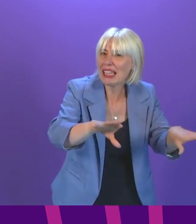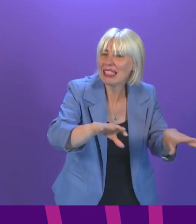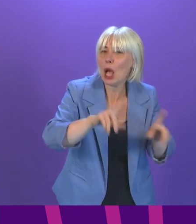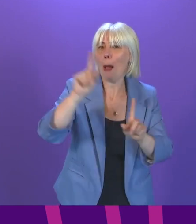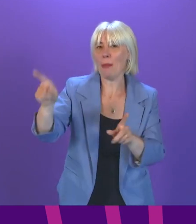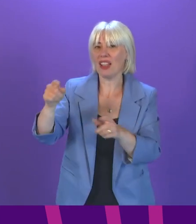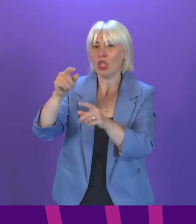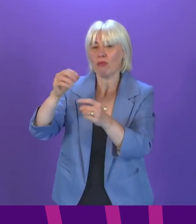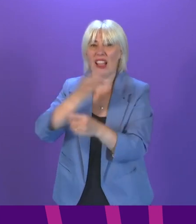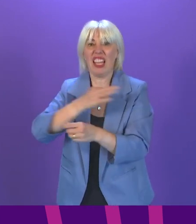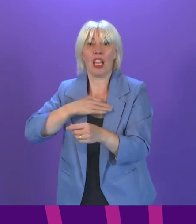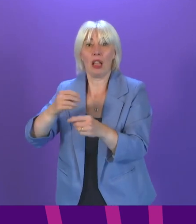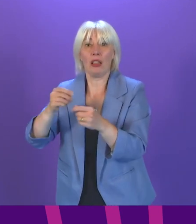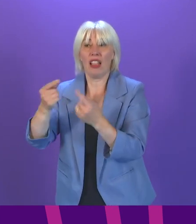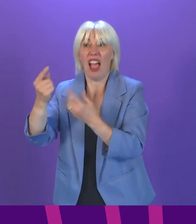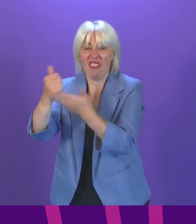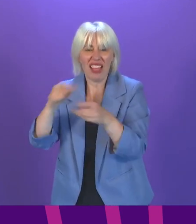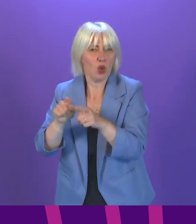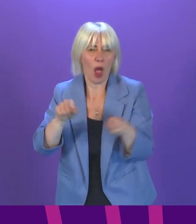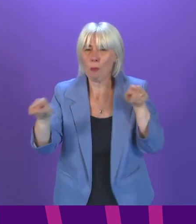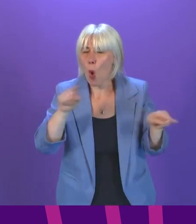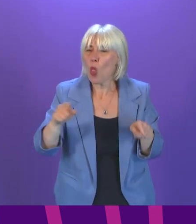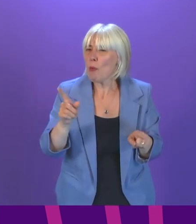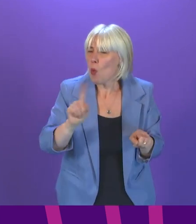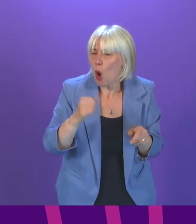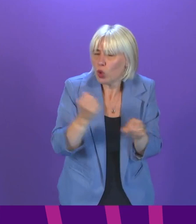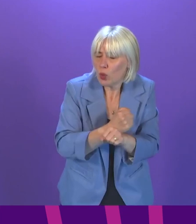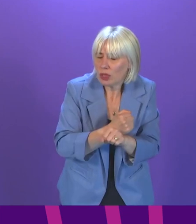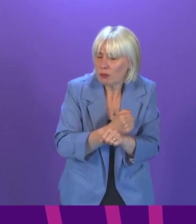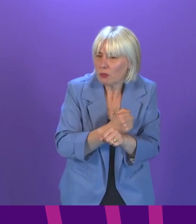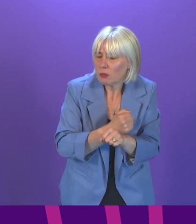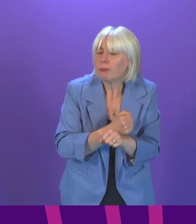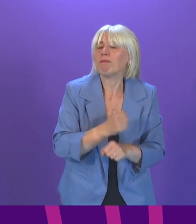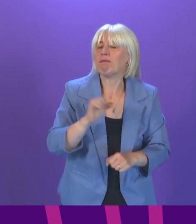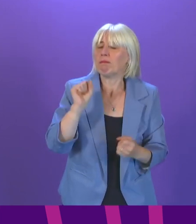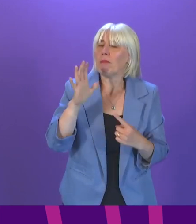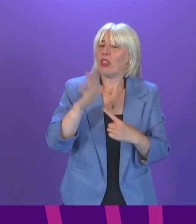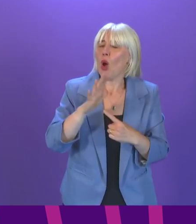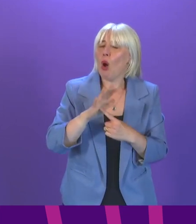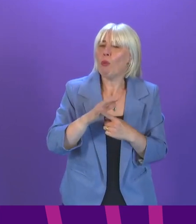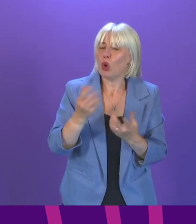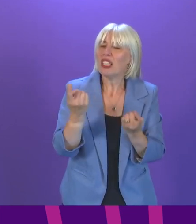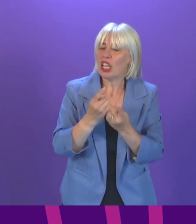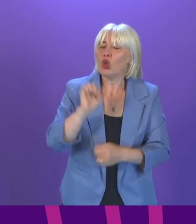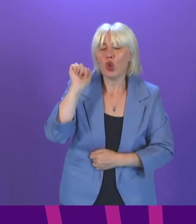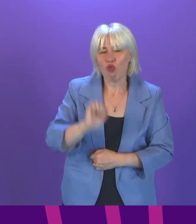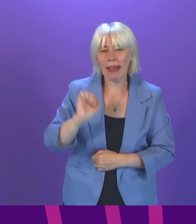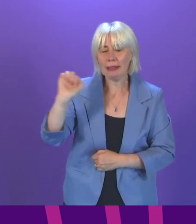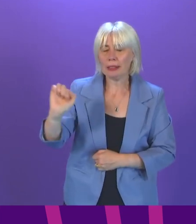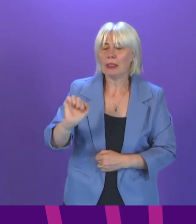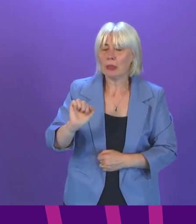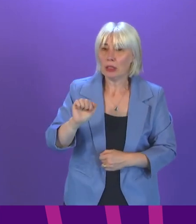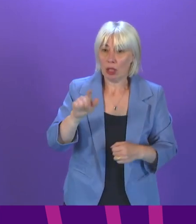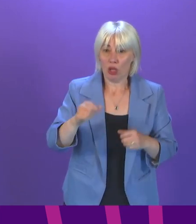criteria? First Minister. Well, I mean, this is an important issue, and Gillian Martin's question gets to the heart